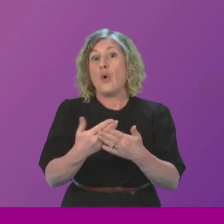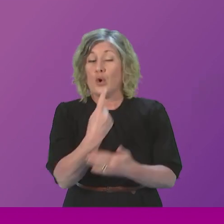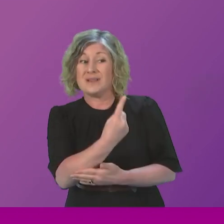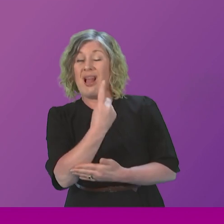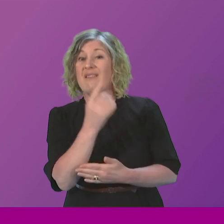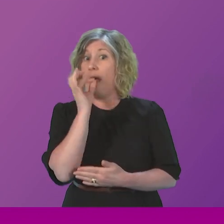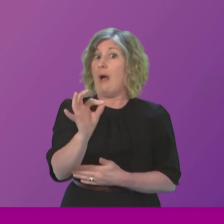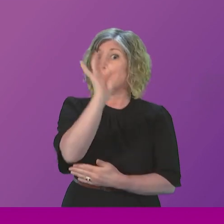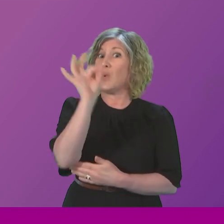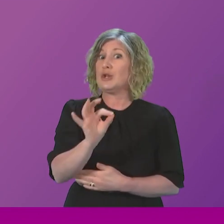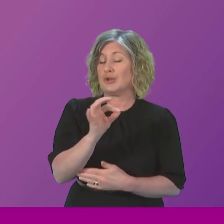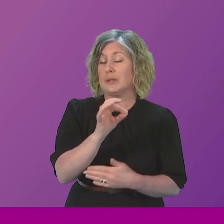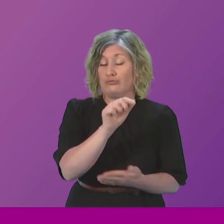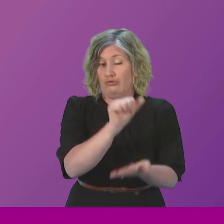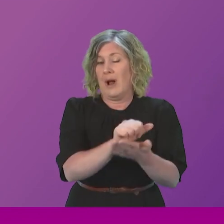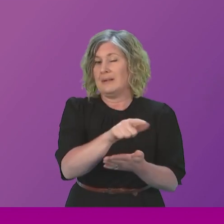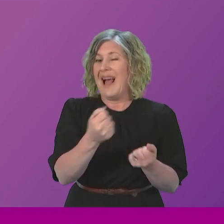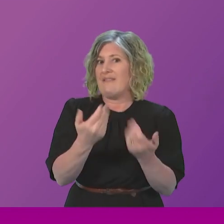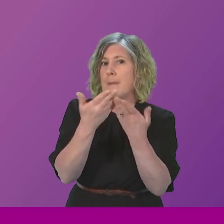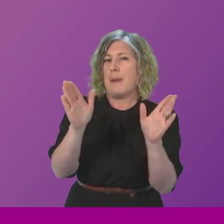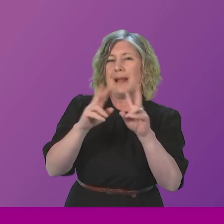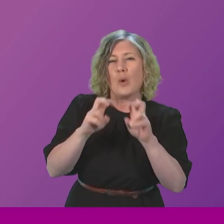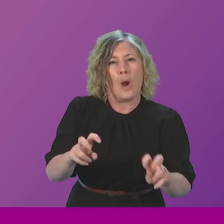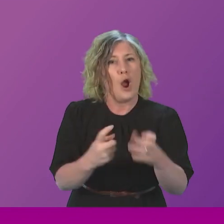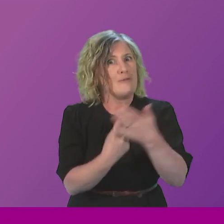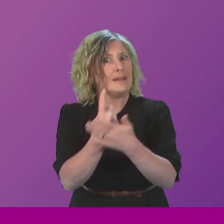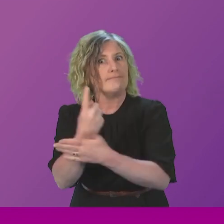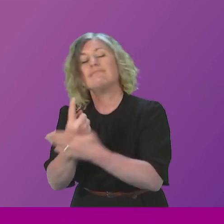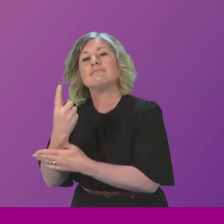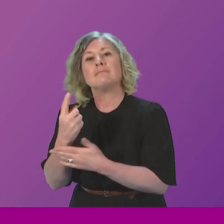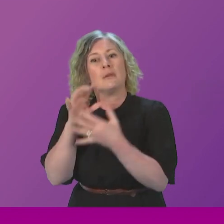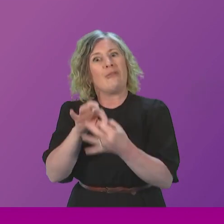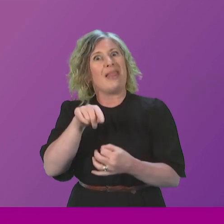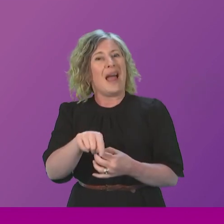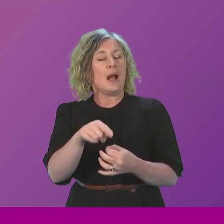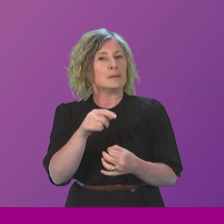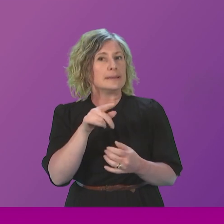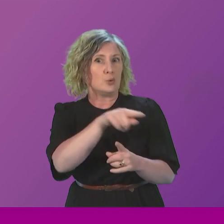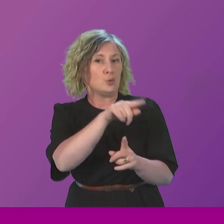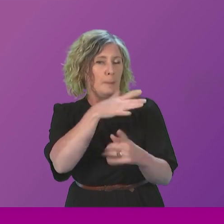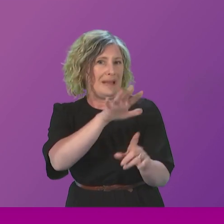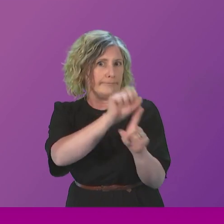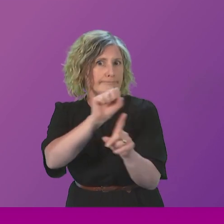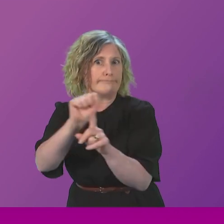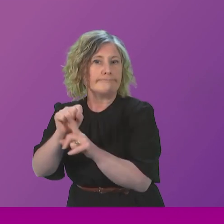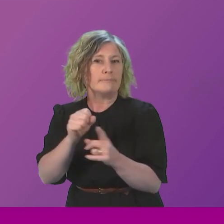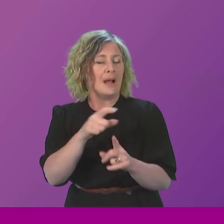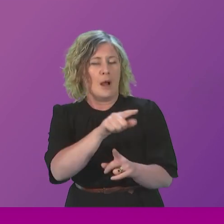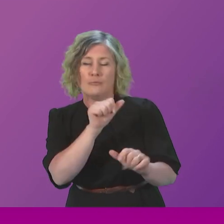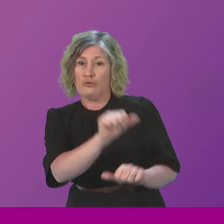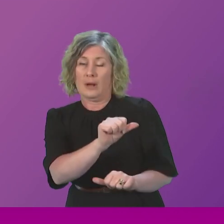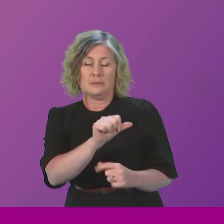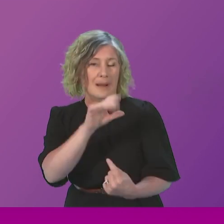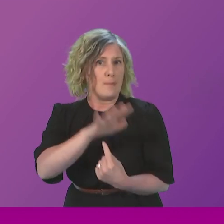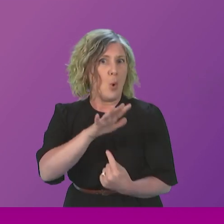question, there is already a public inquiry taking place in relation to a number of the issues that he has raised. I think it's important that we don't prejudice